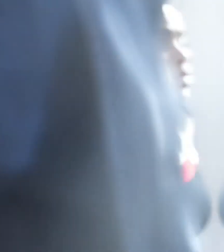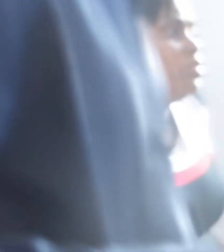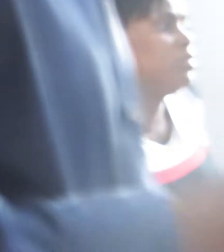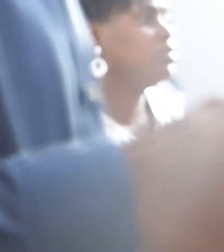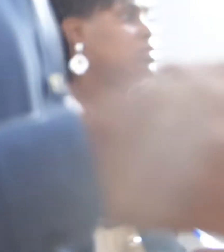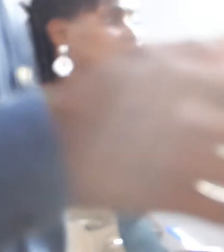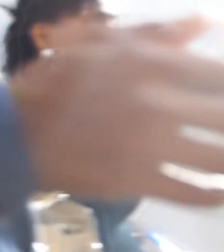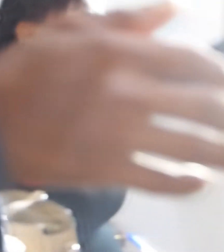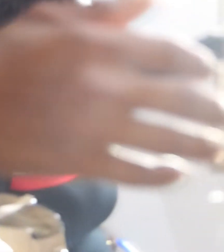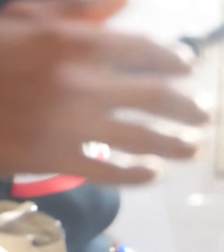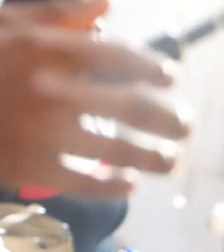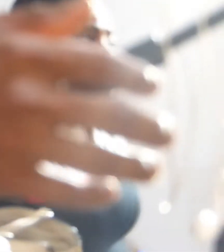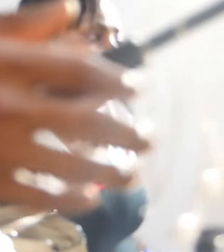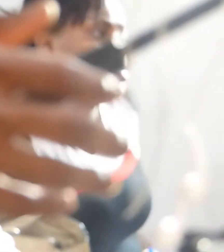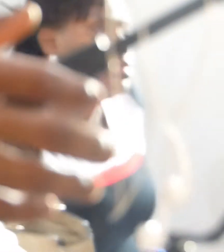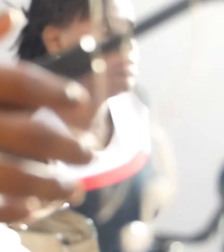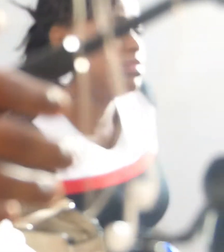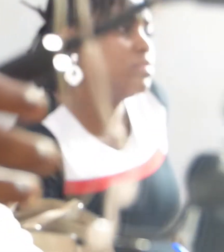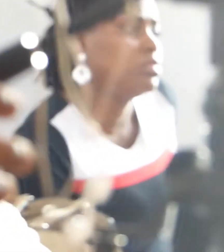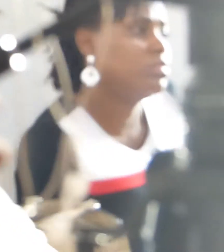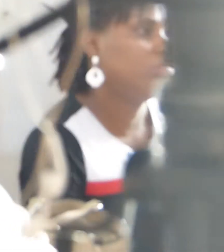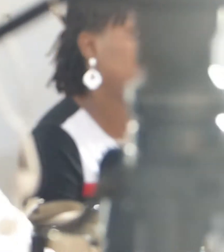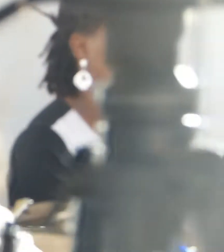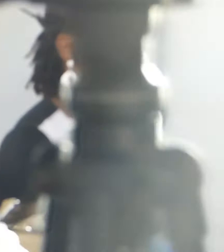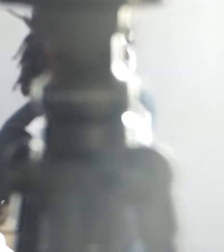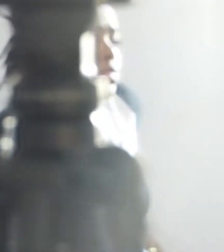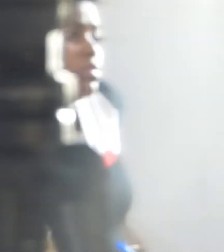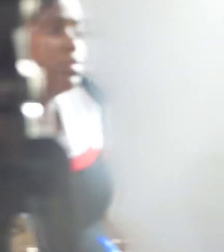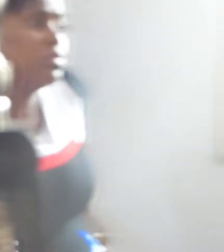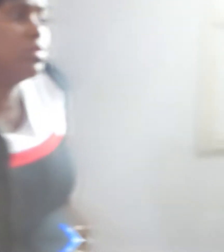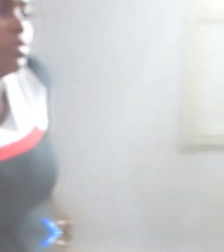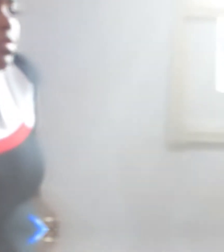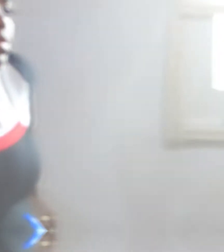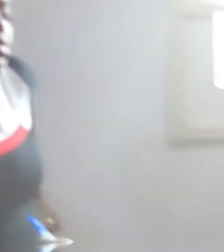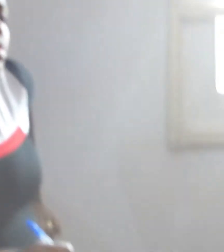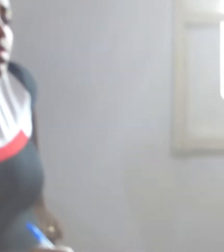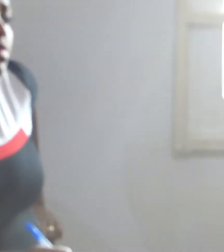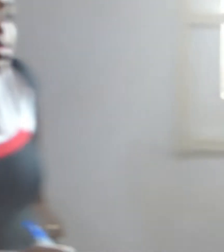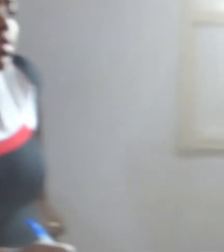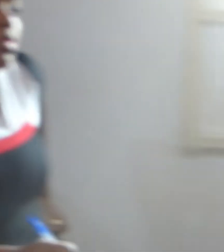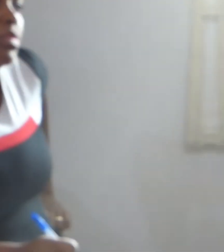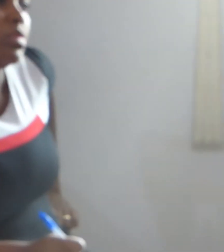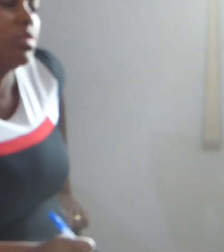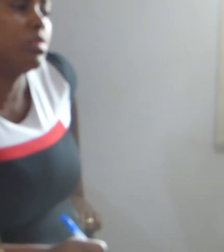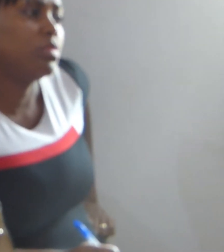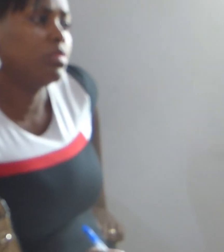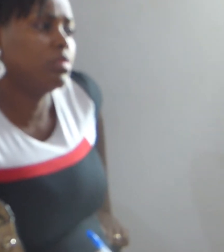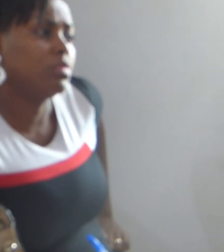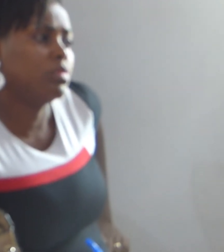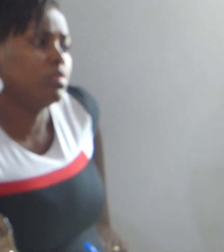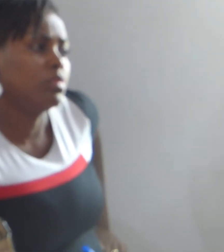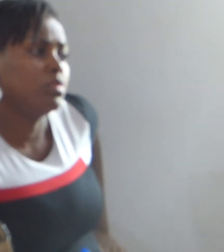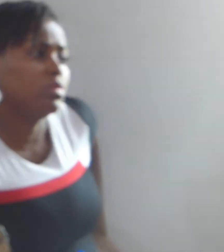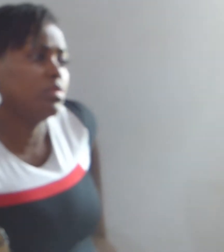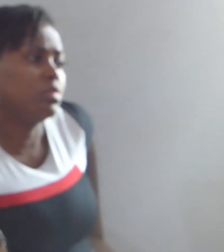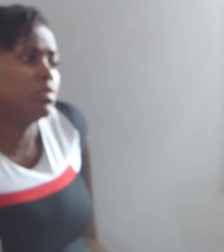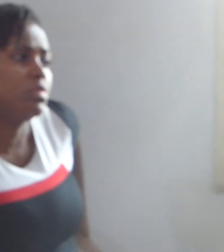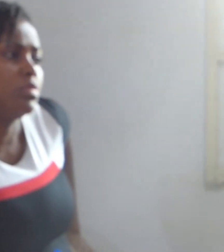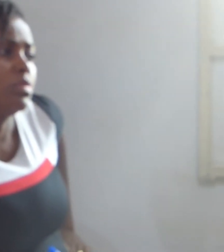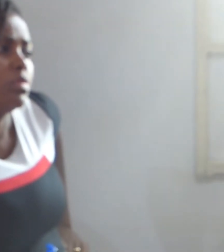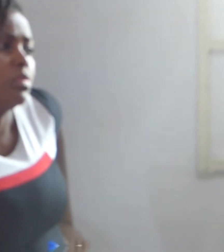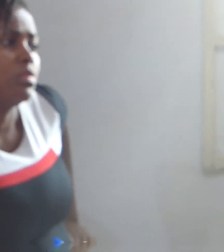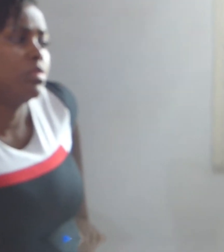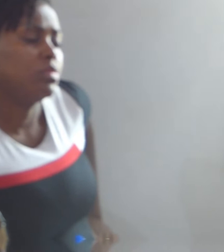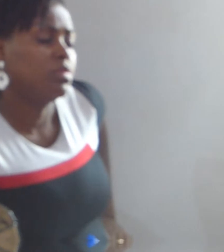students are being abandoned by their families? So, as a linguist and as a lecturer